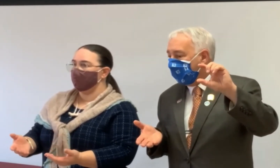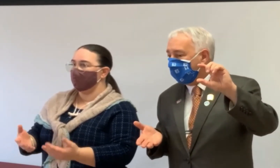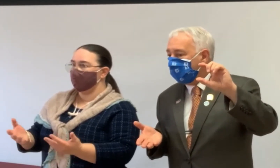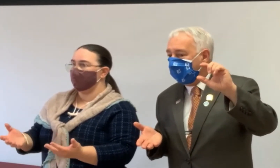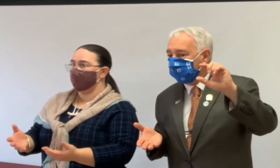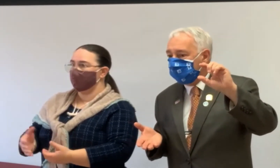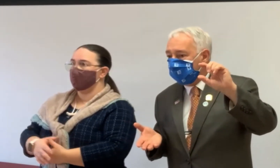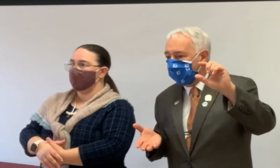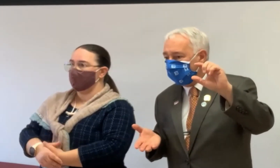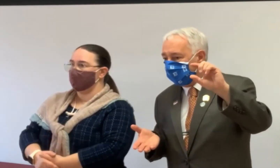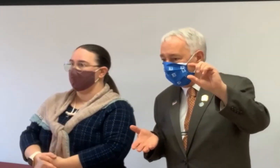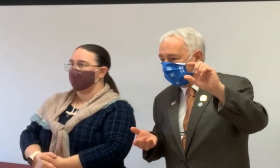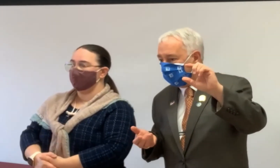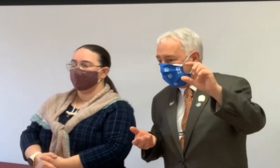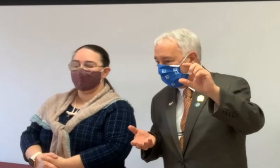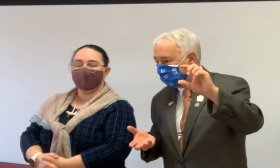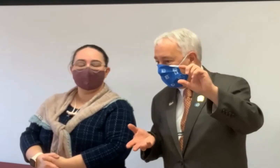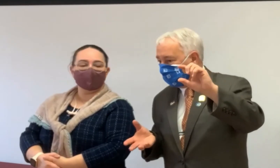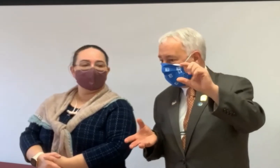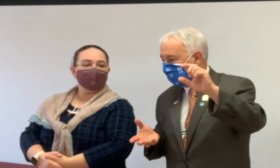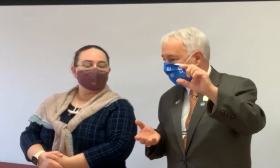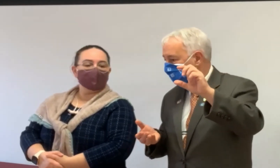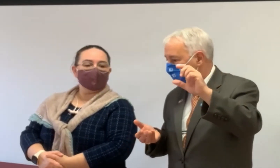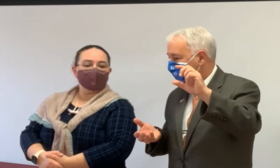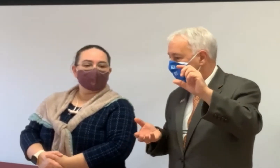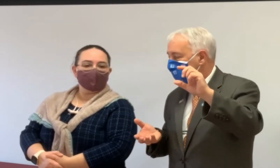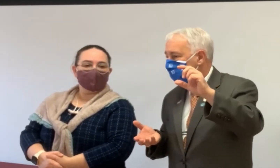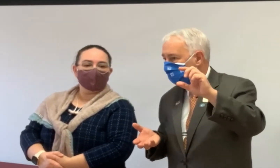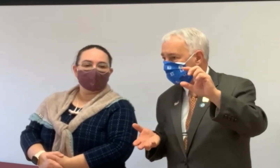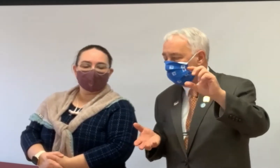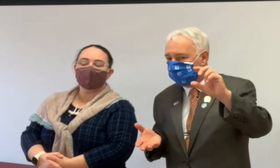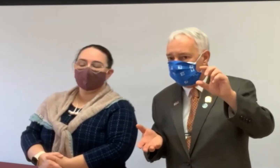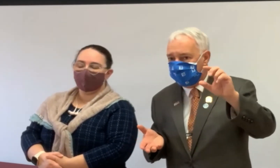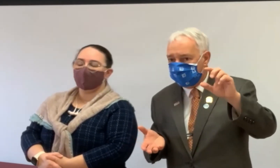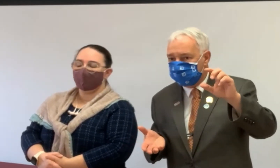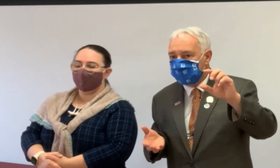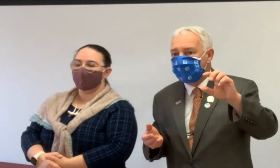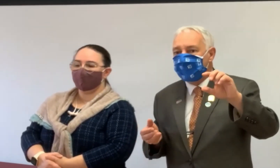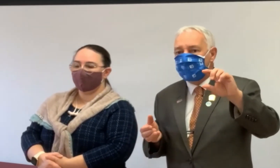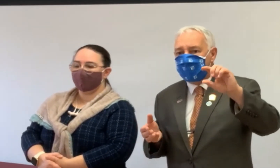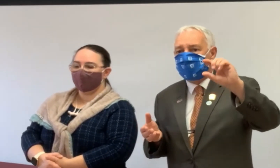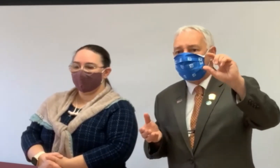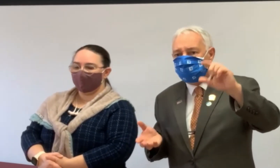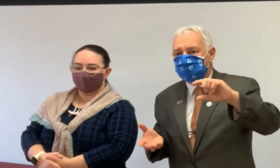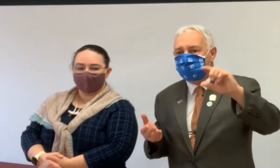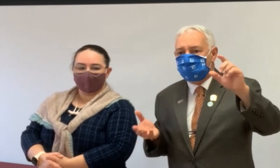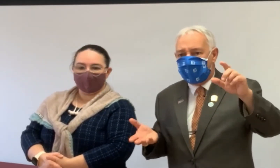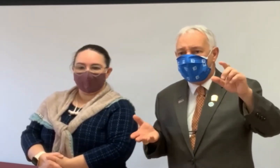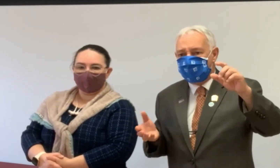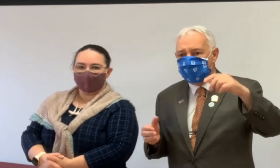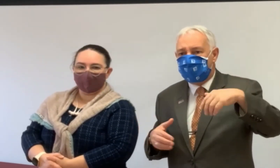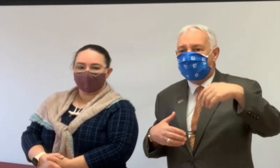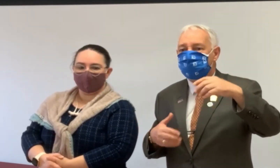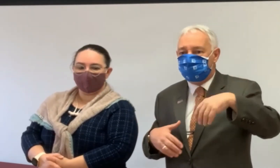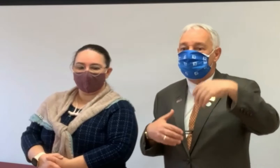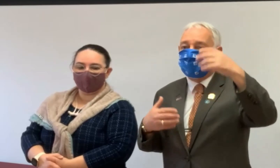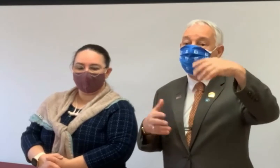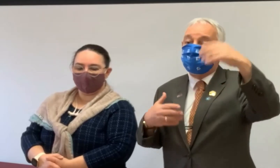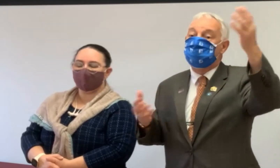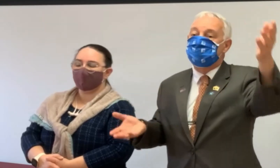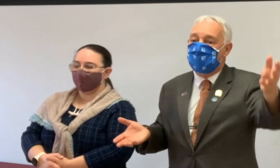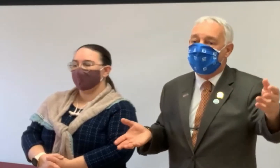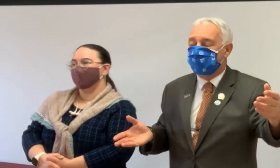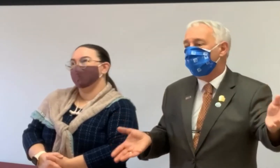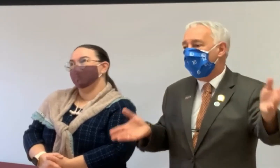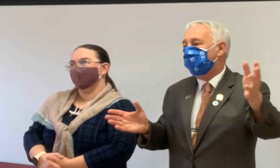them more. you have to pay, when you get the loan, you have to pay what's called an insurance premium that insures the bank in case you